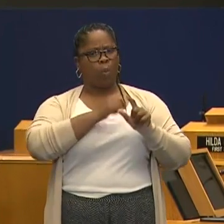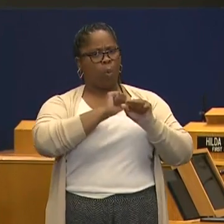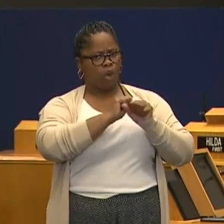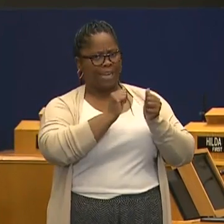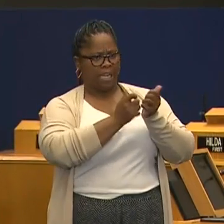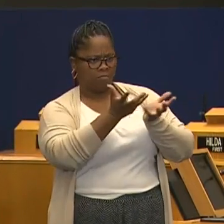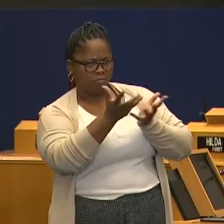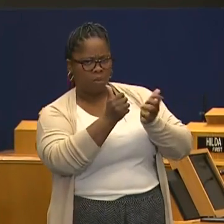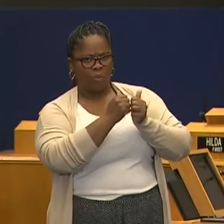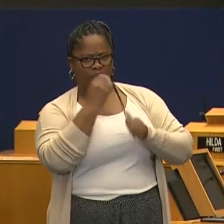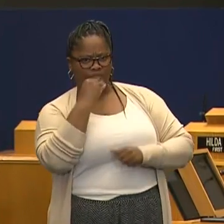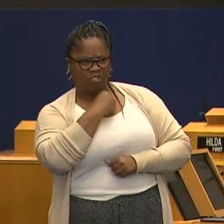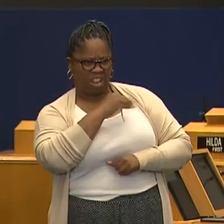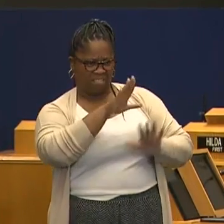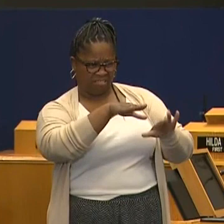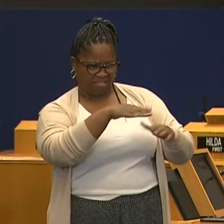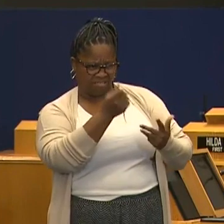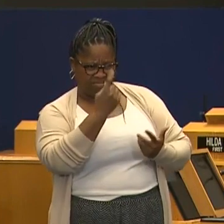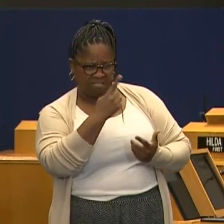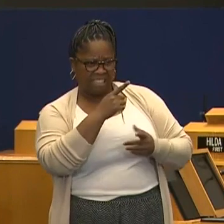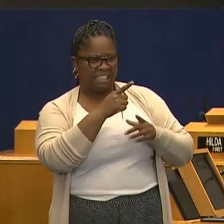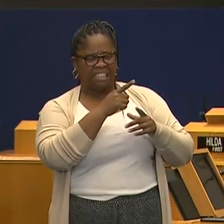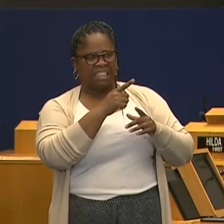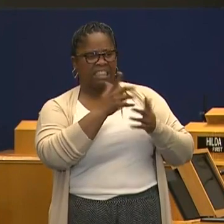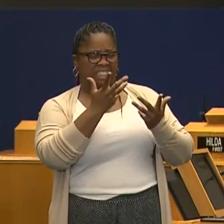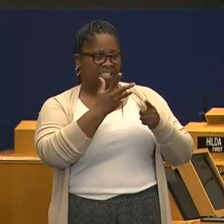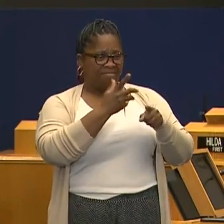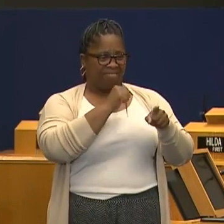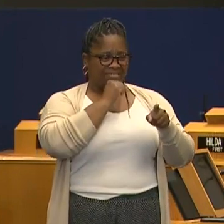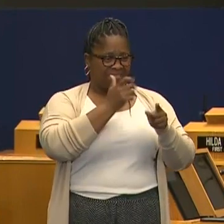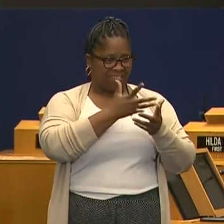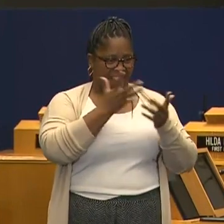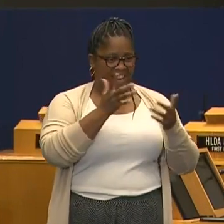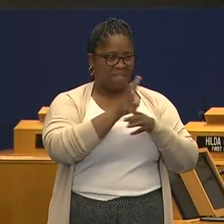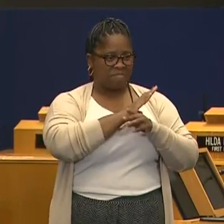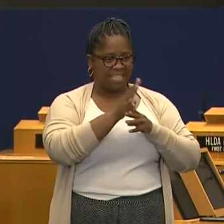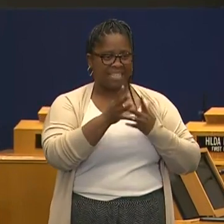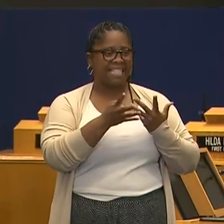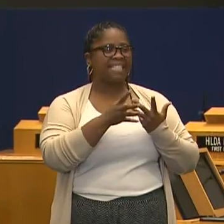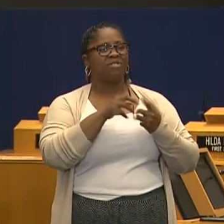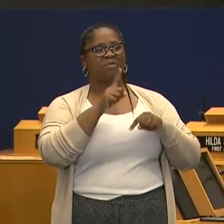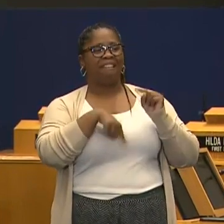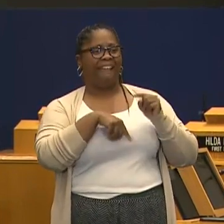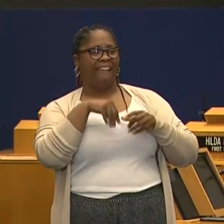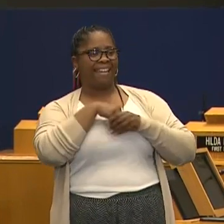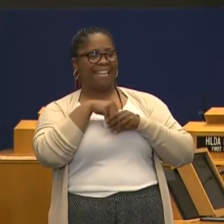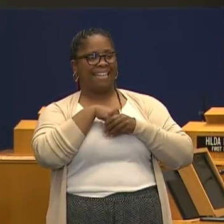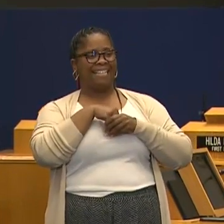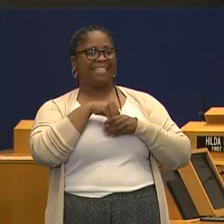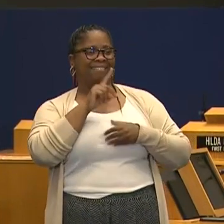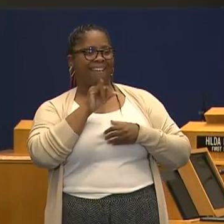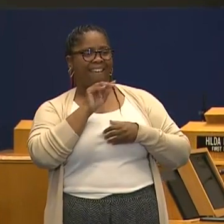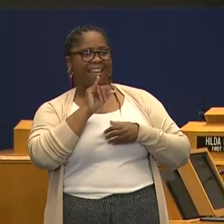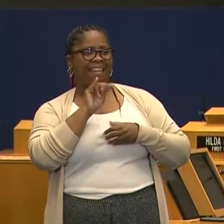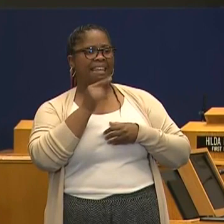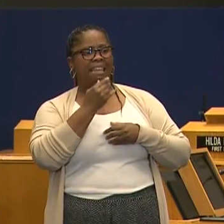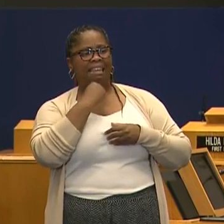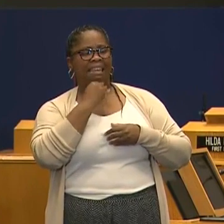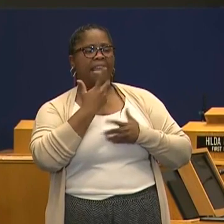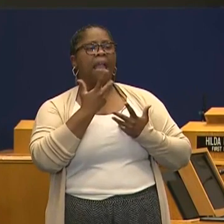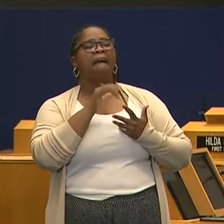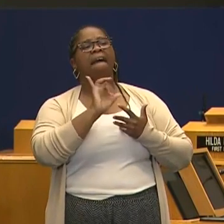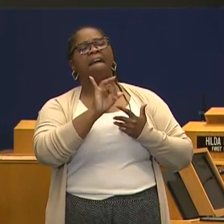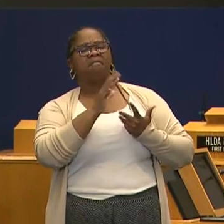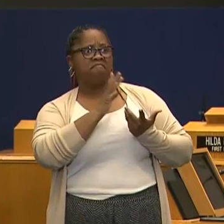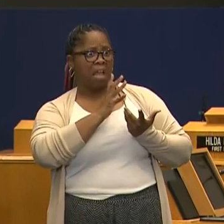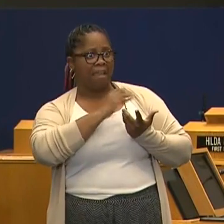they understand that they can do a lot of takeout and provide a lot of opportunities for people to get